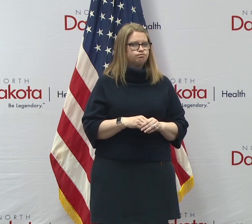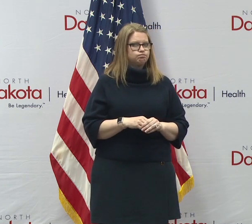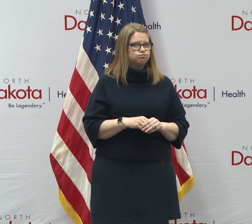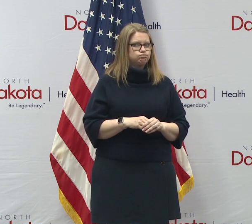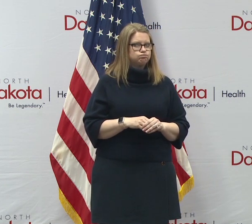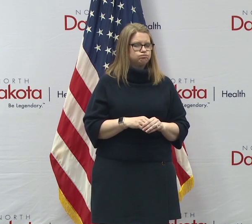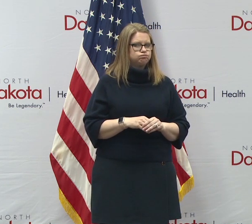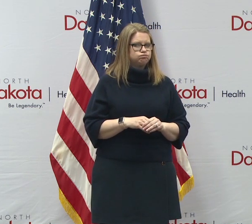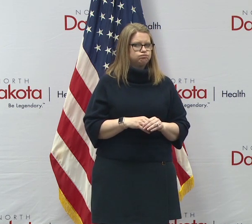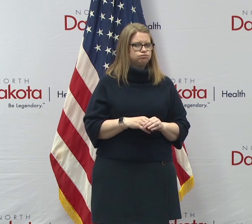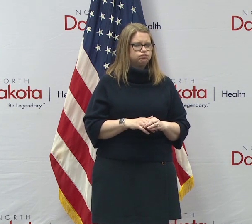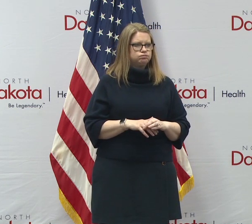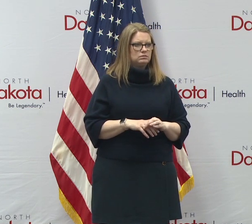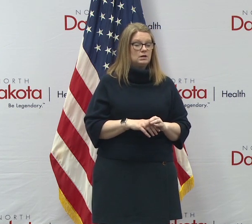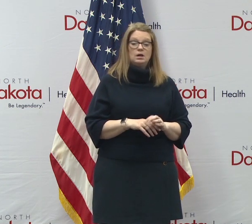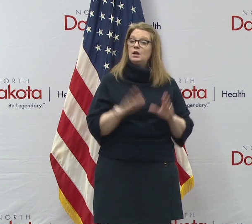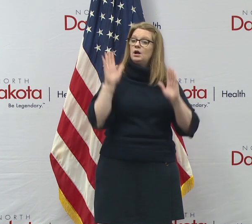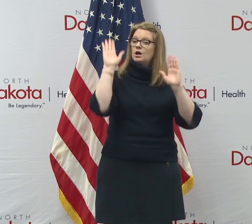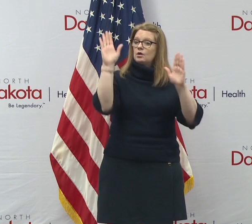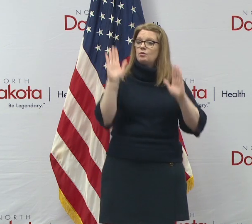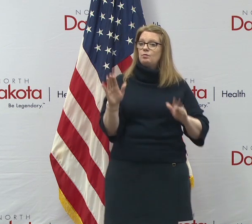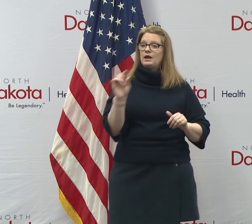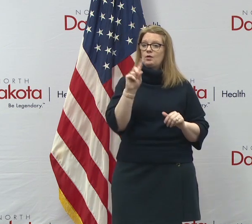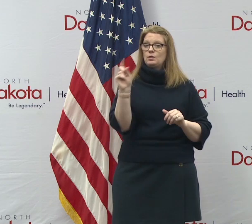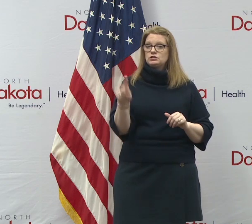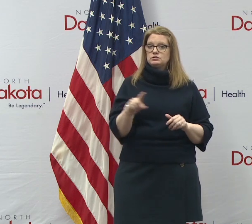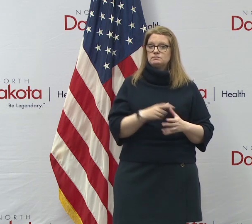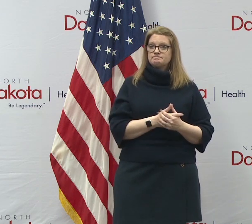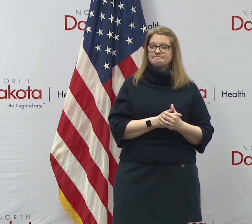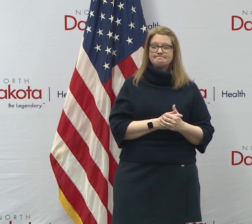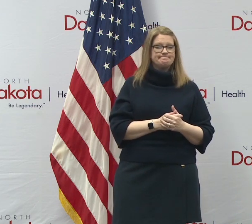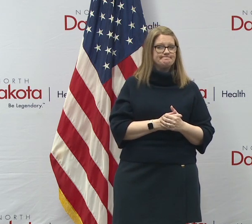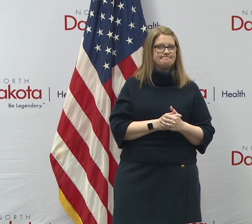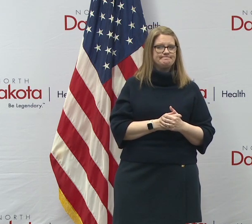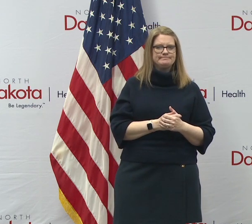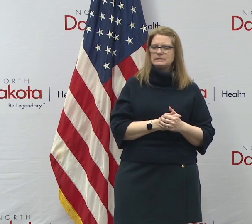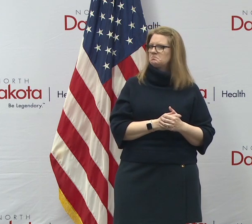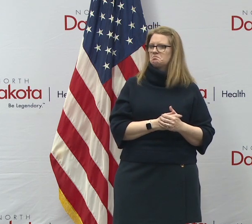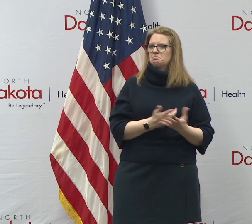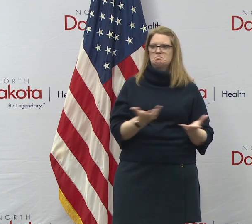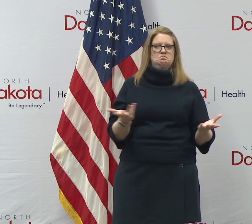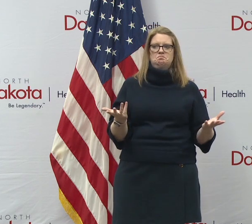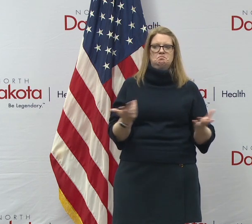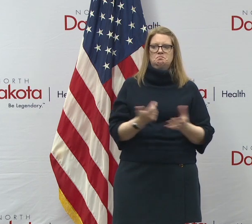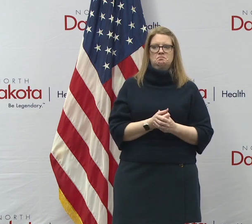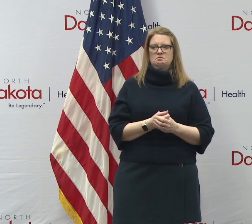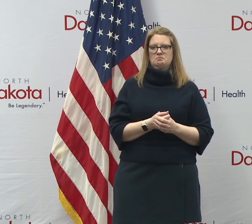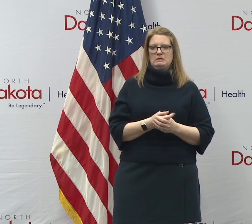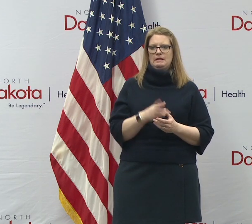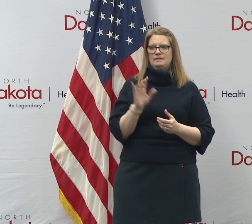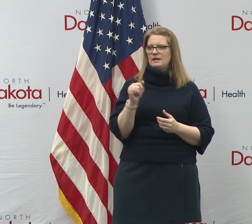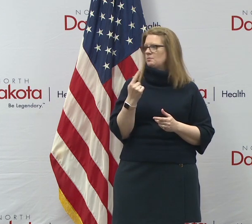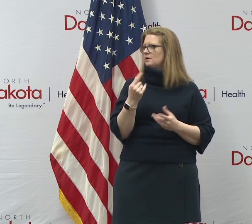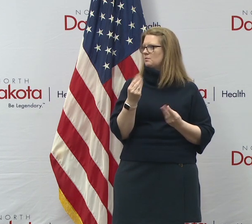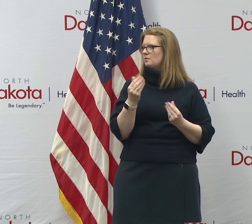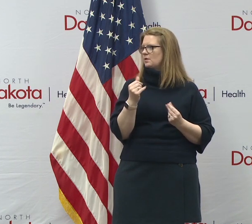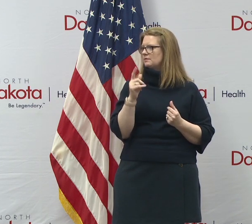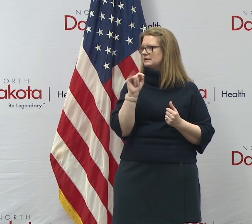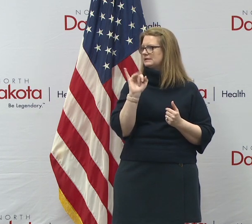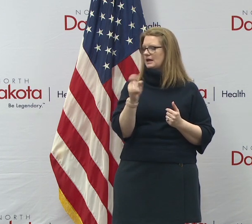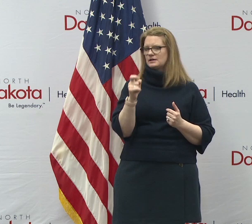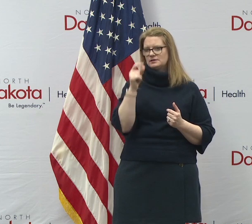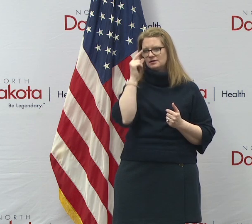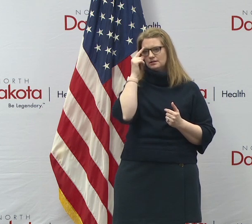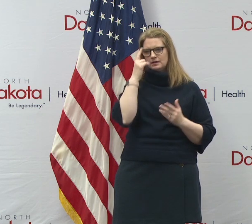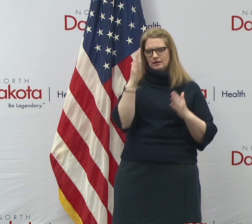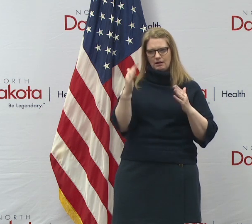uh, great question. I, uh, can't connect the dots, uh, on that one about property taxes, uh,